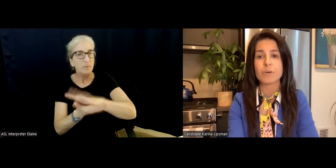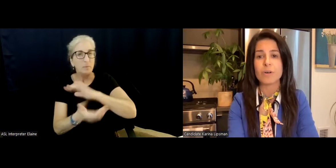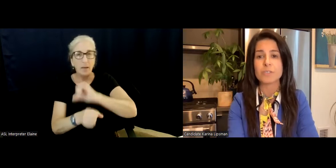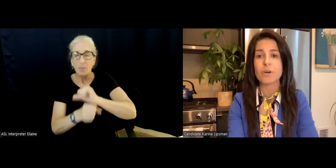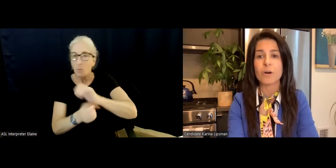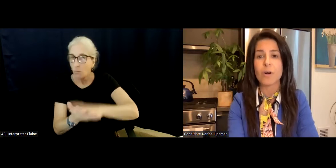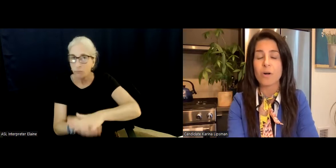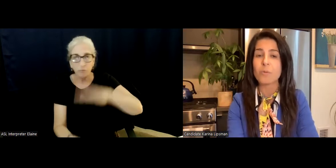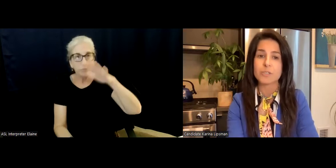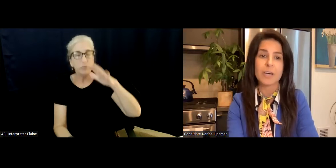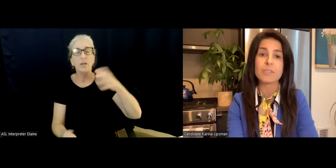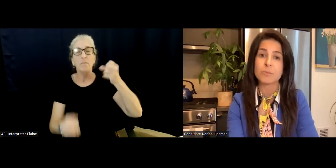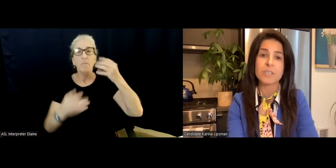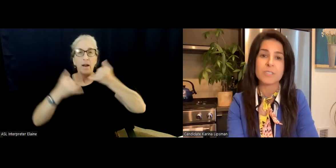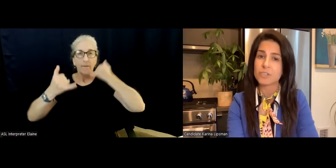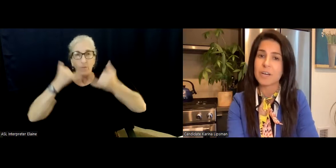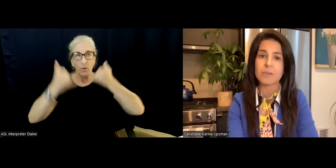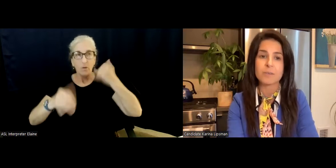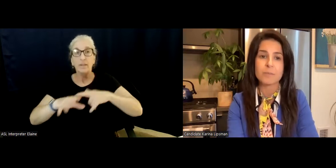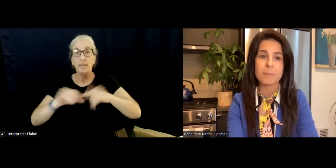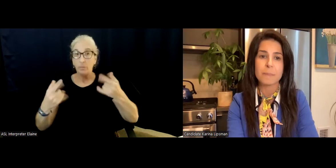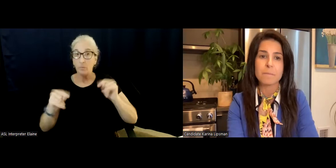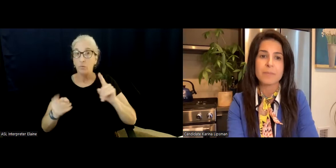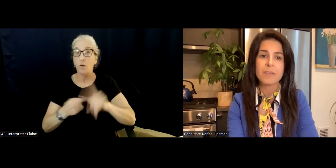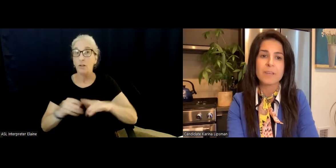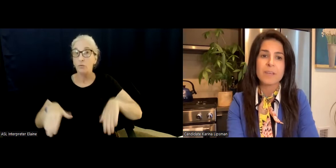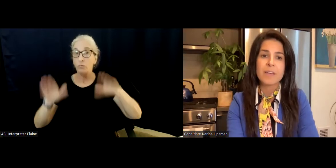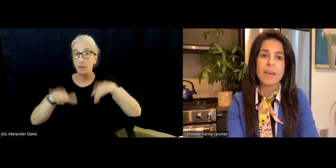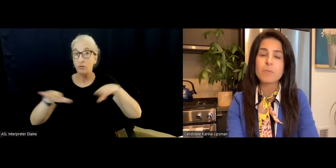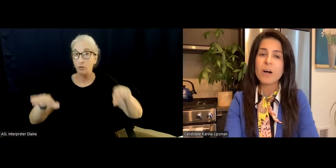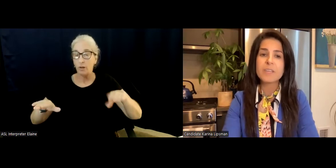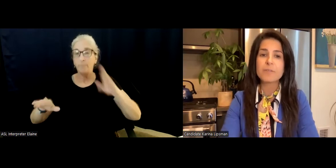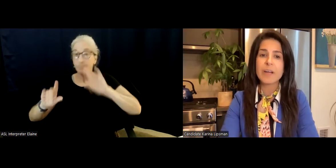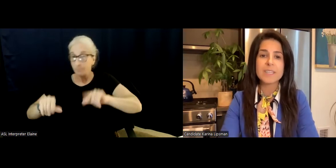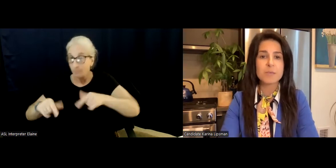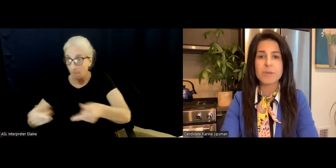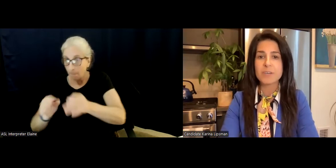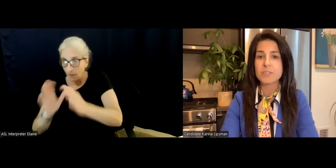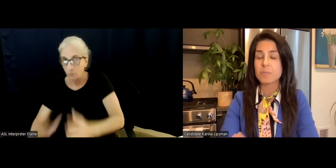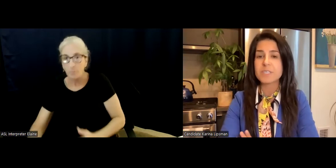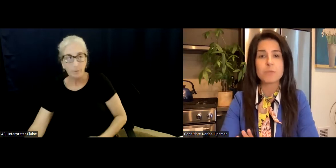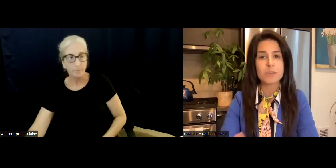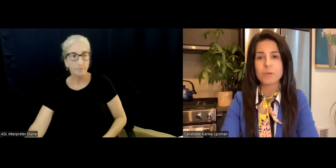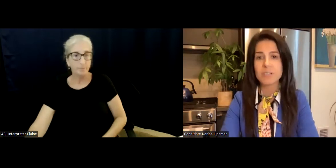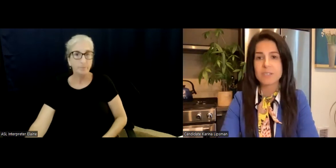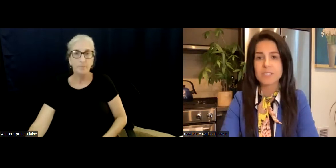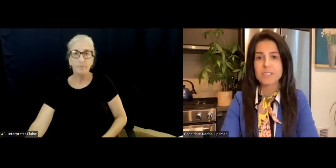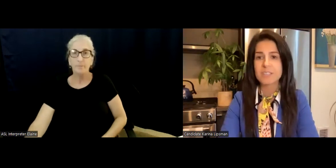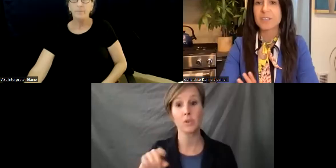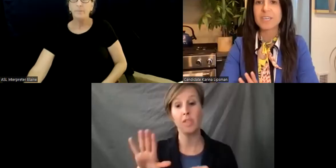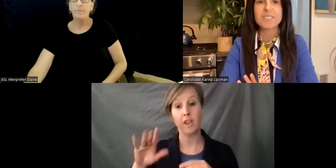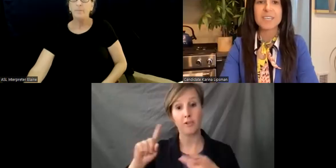of phone calls, all while trying to raise their child. And while their friends and peers are busy with their